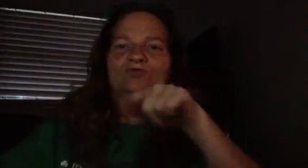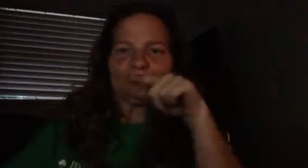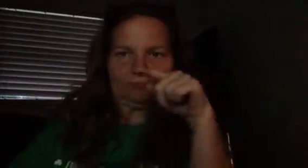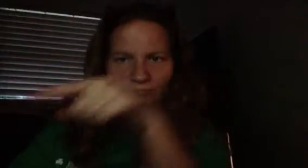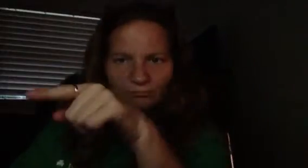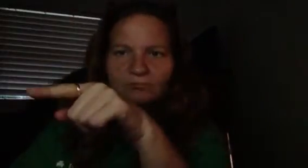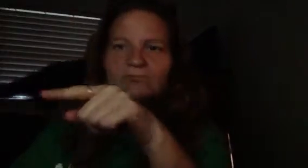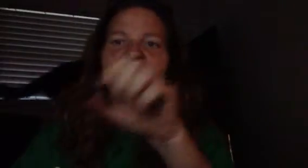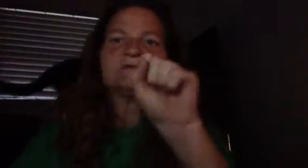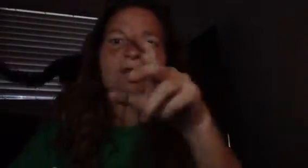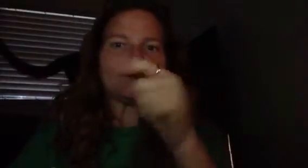I love